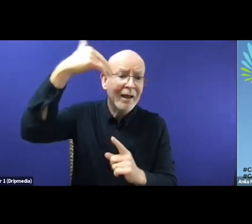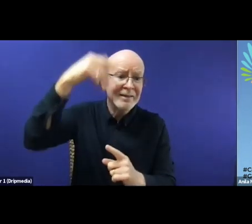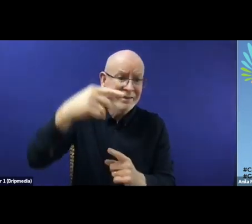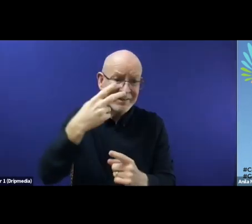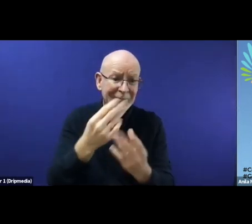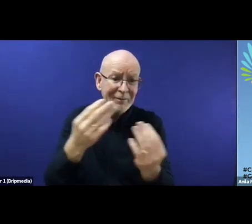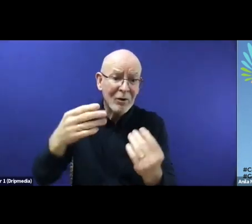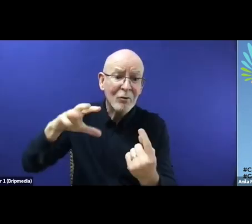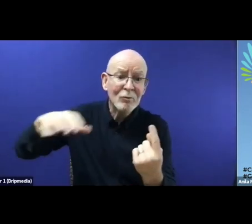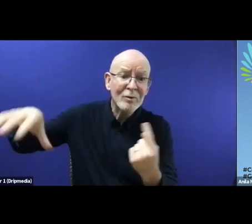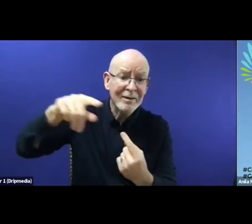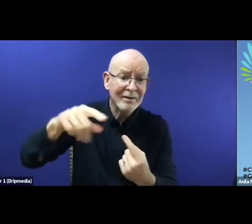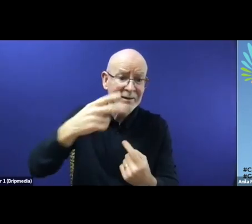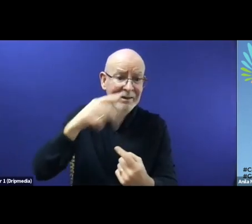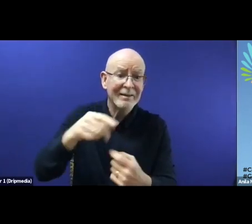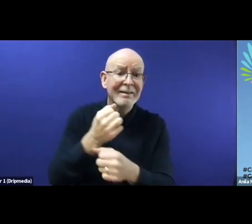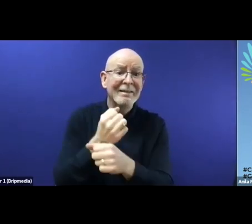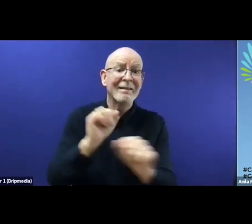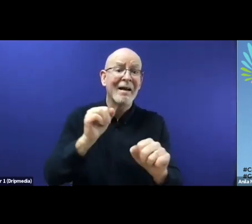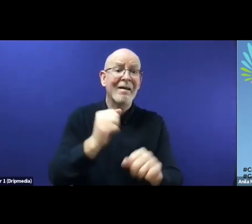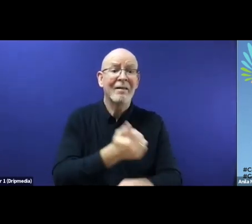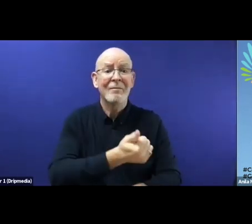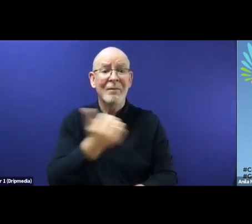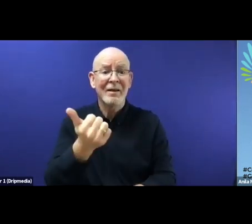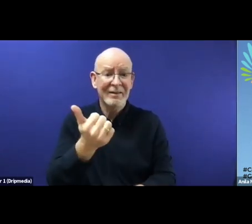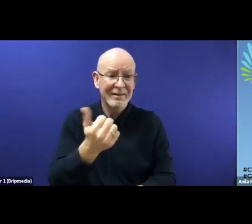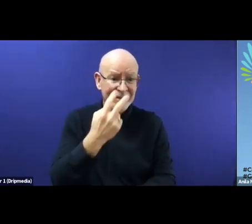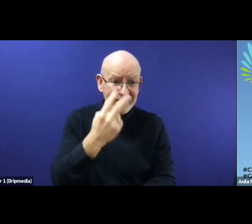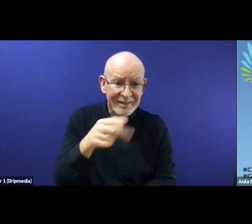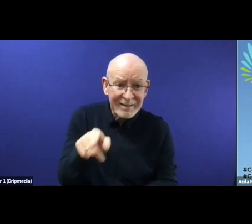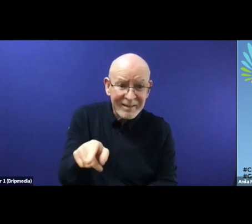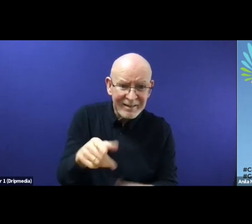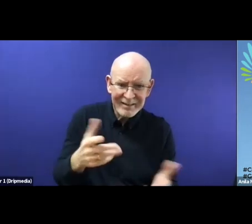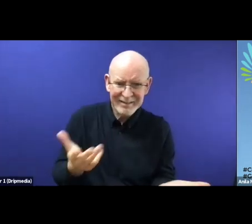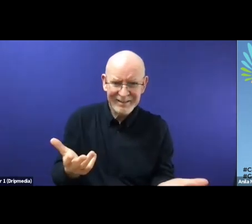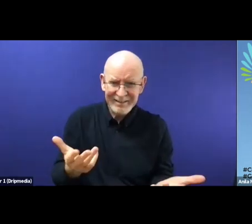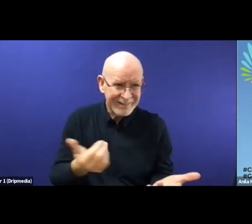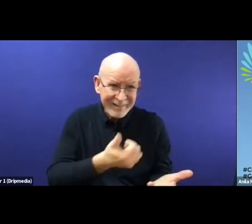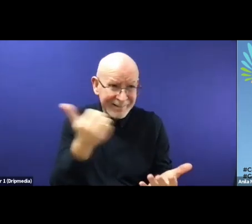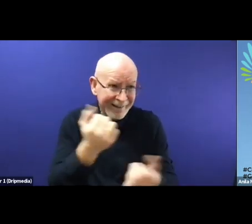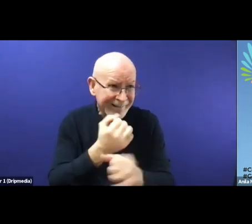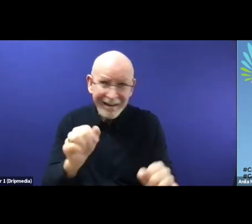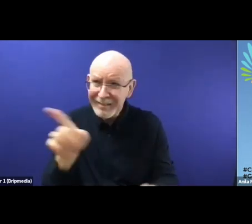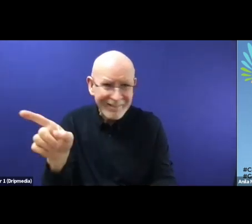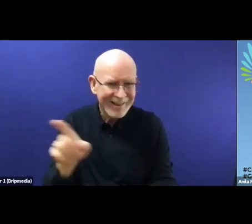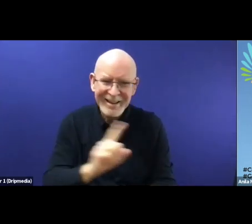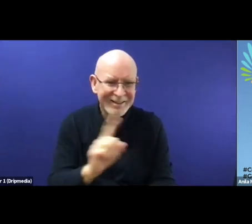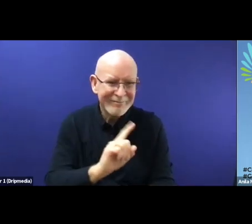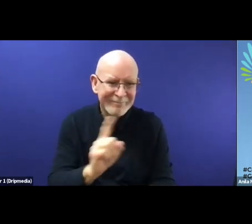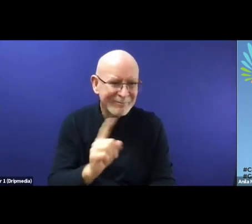European countries. And on the other side, we also thinking about voluntarily how they are making this assessment,